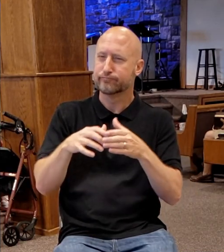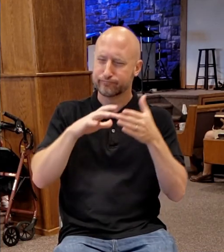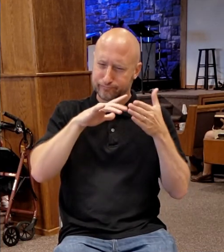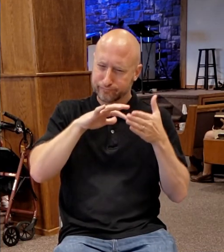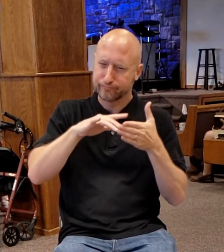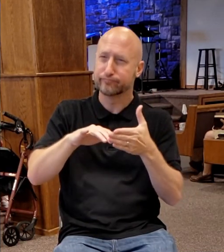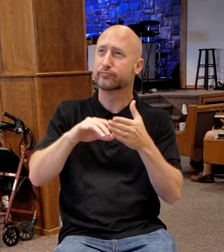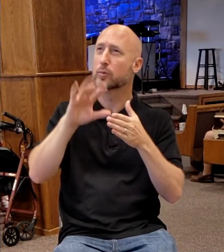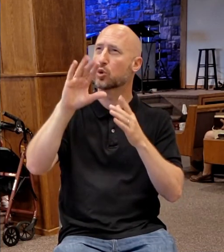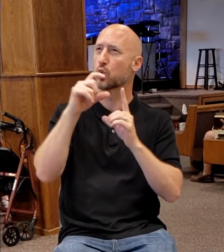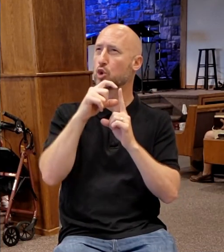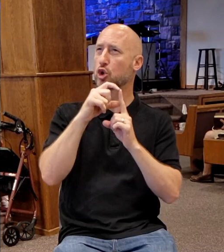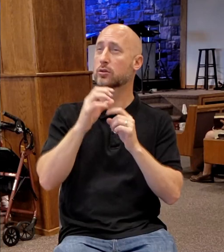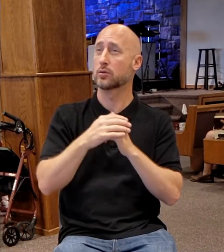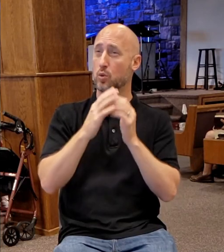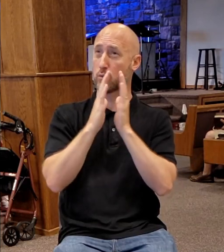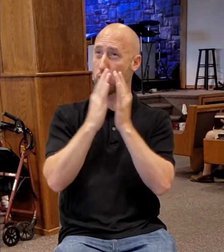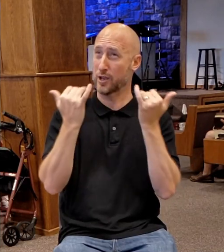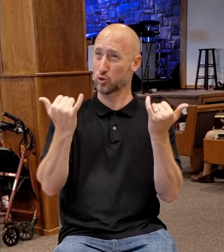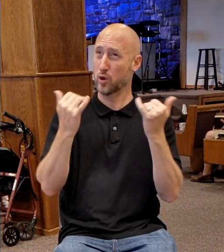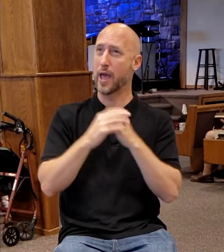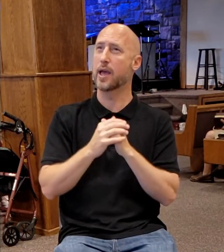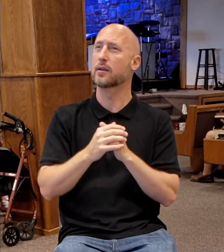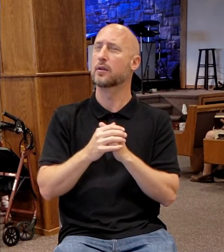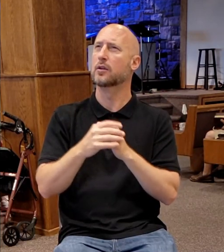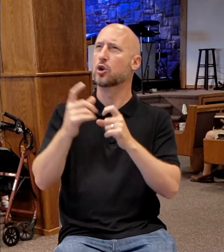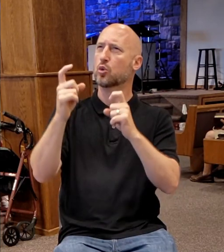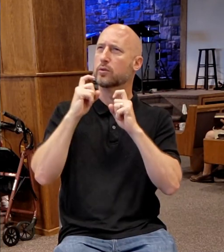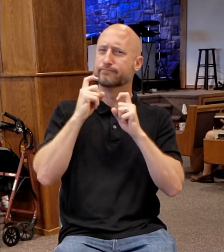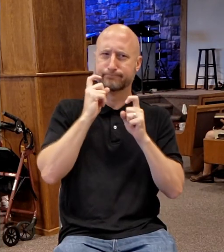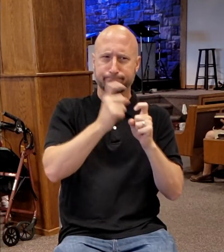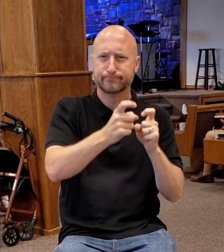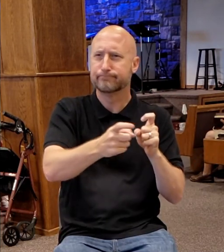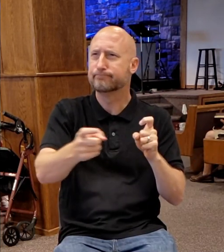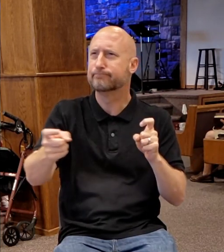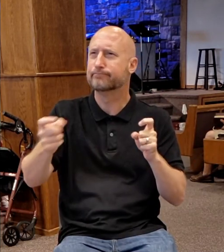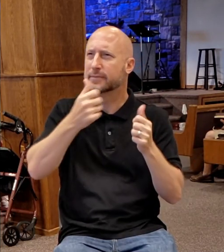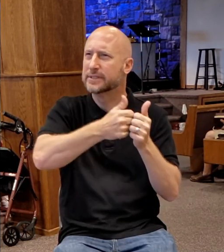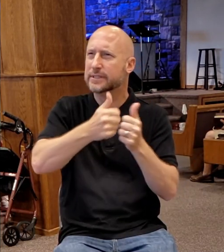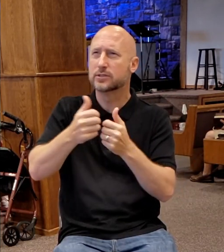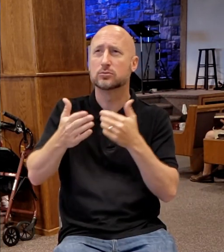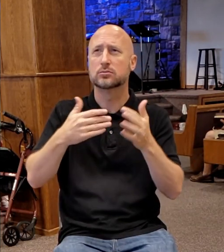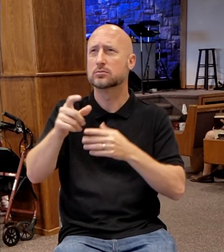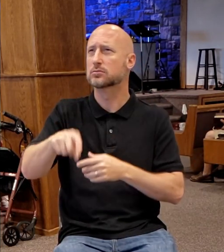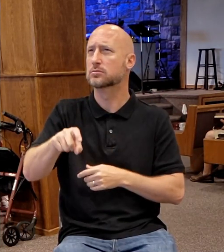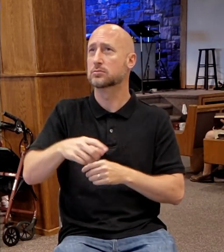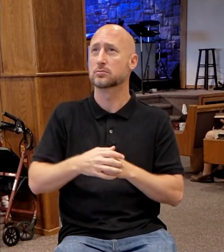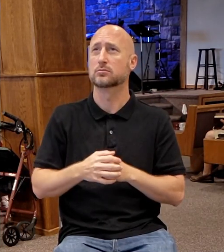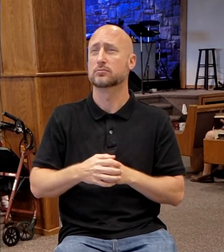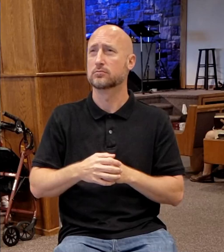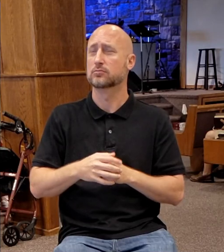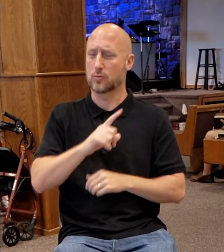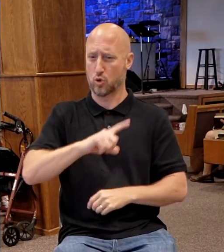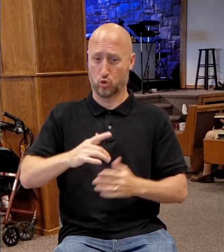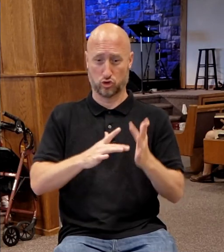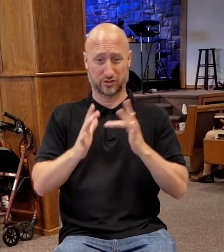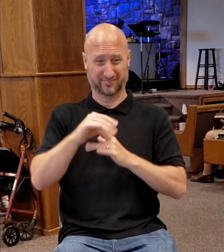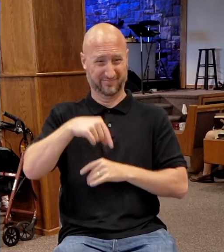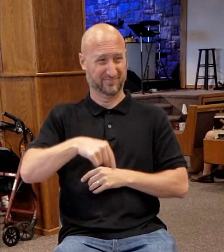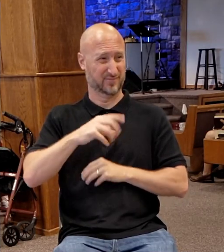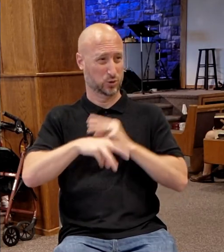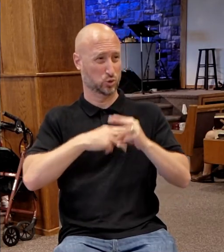today you would give each of us our portion, Lord. Lord Jesus, we do. In this crazy world, we're